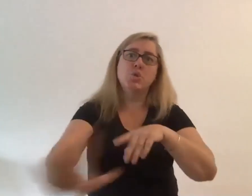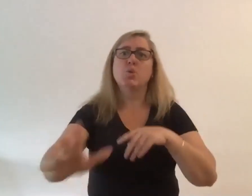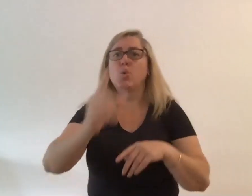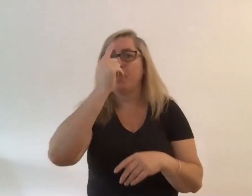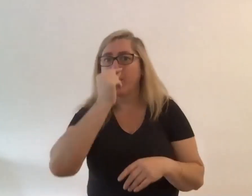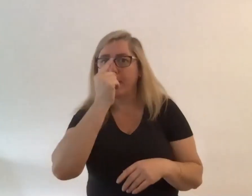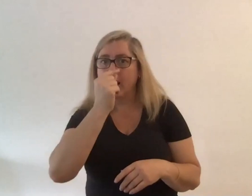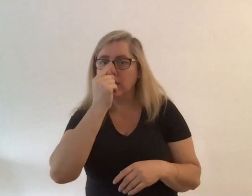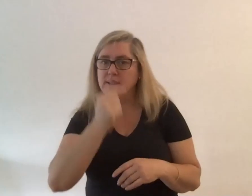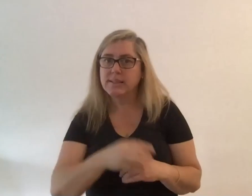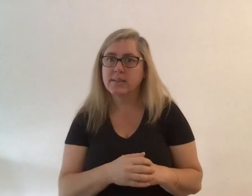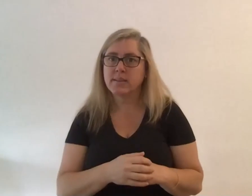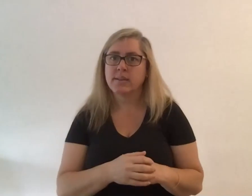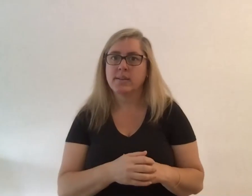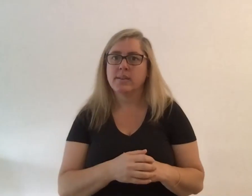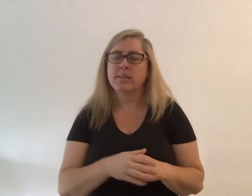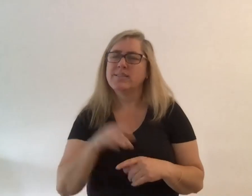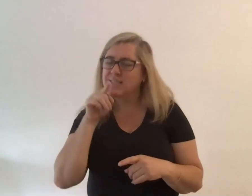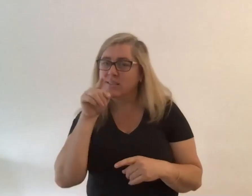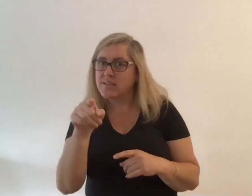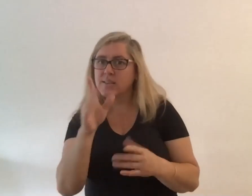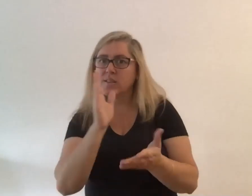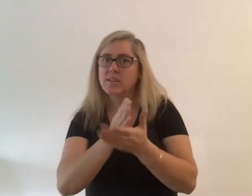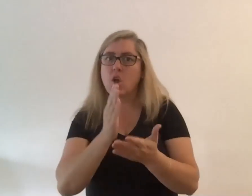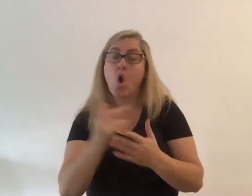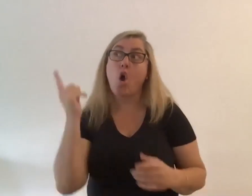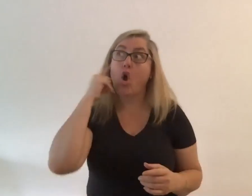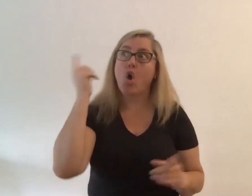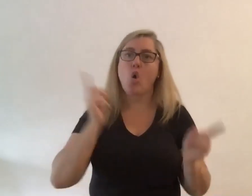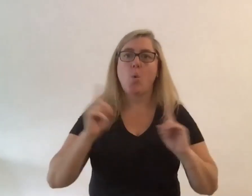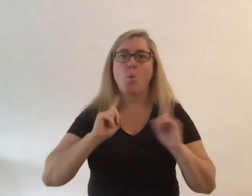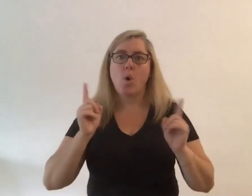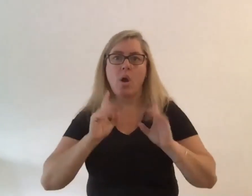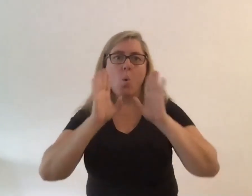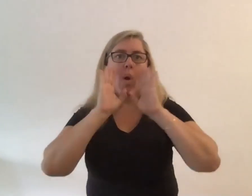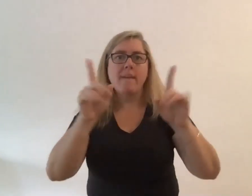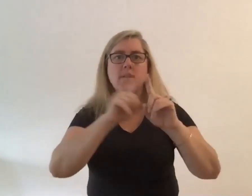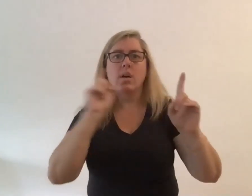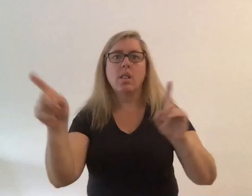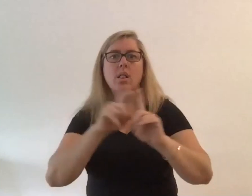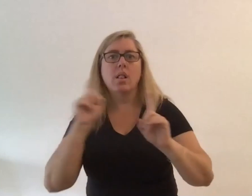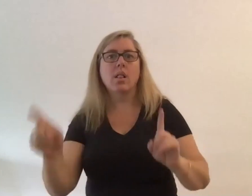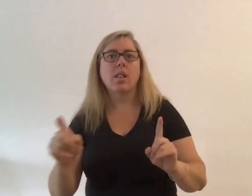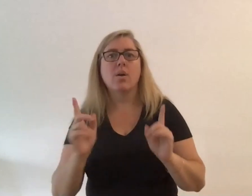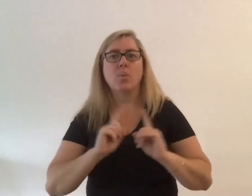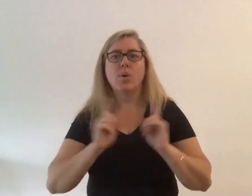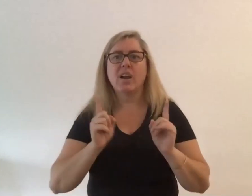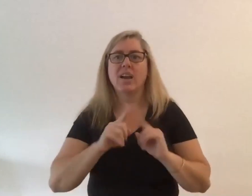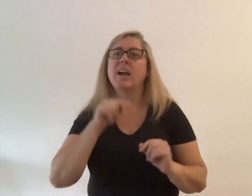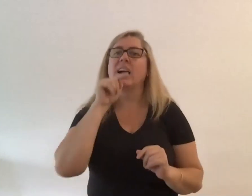forcing or you know i've heard this wonderful saying that tradition is peer pressure from dead people